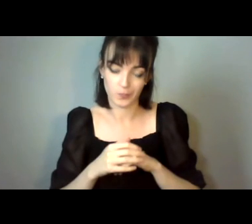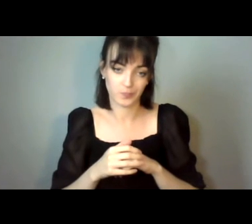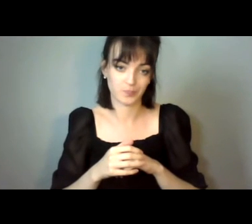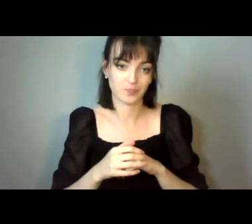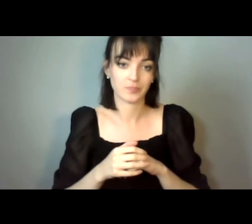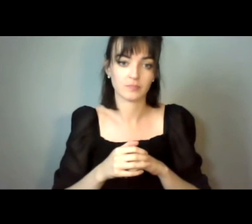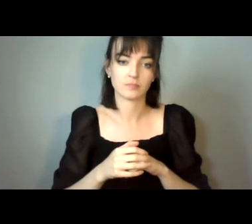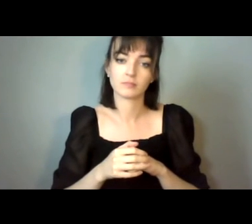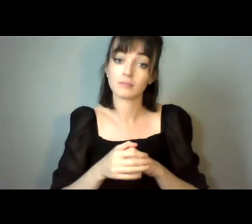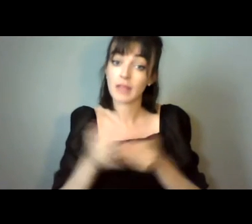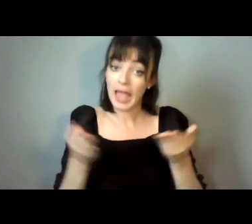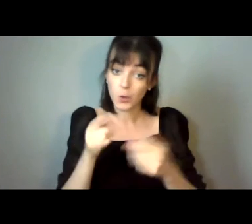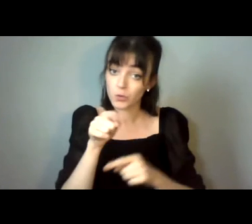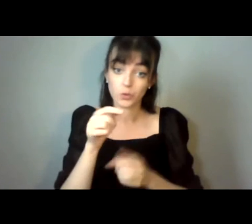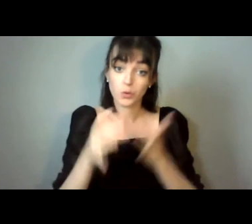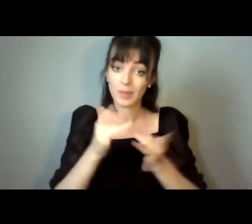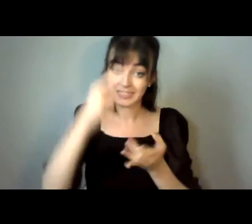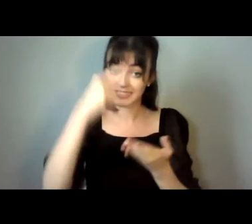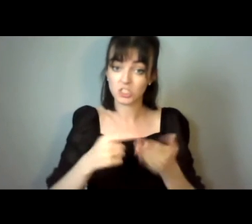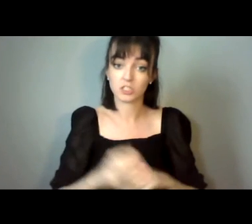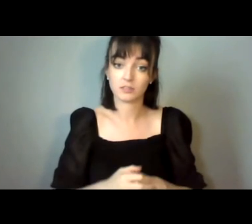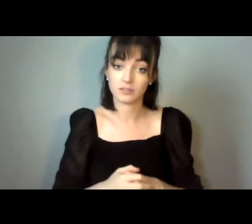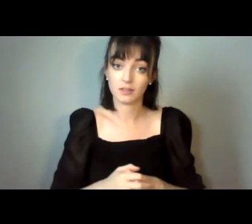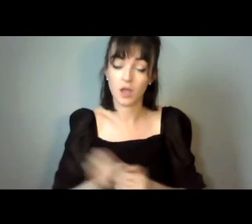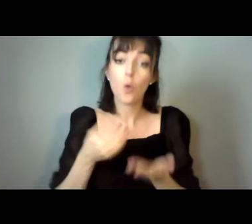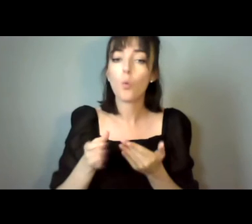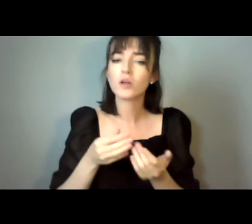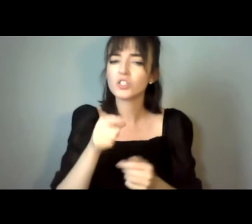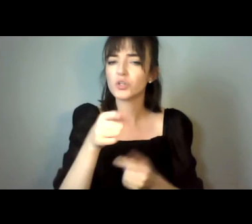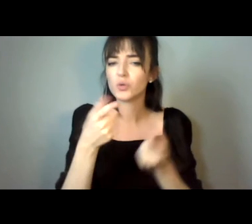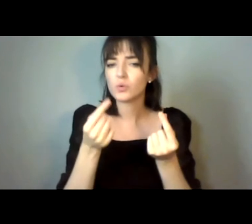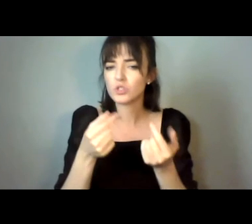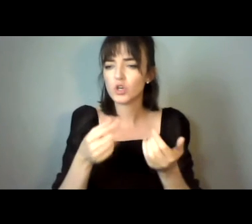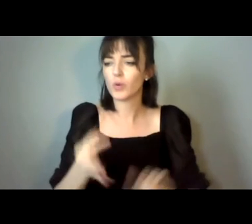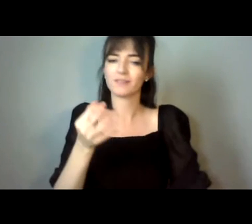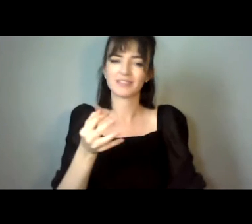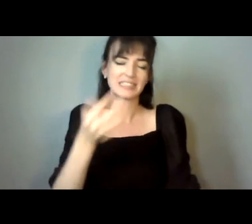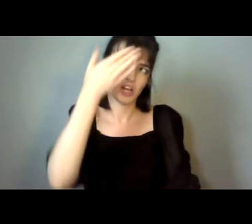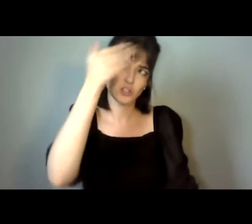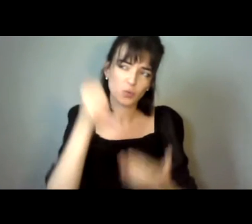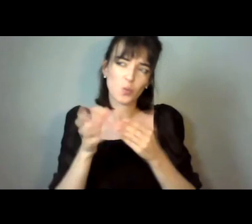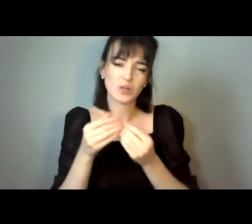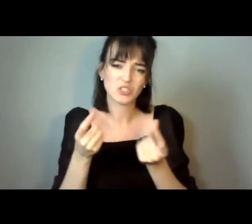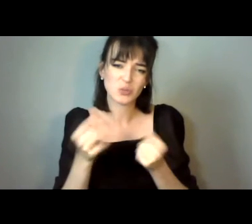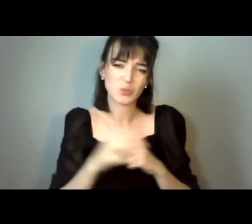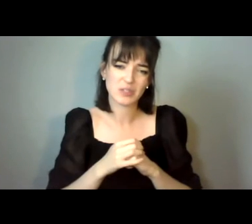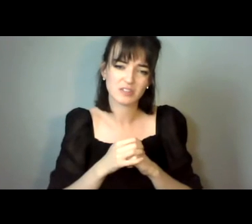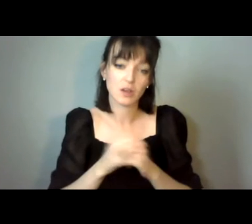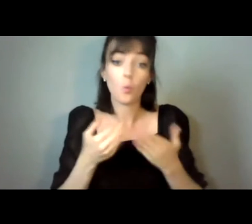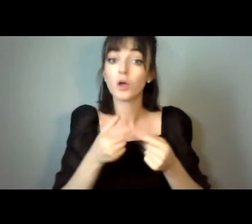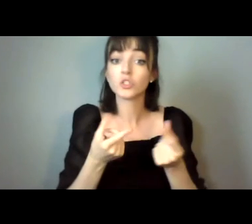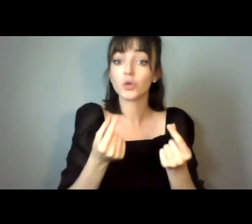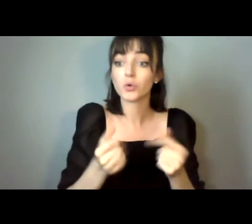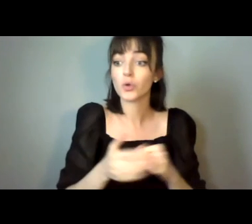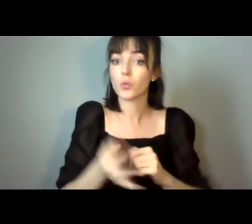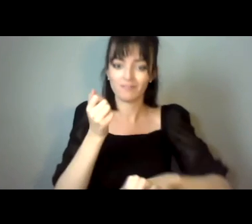How do you make decisions? What do you do when you don't know what to do? What do you do when you're faced on the